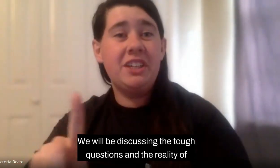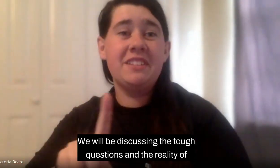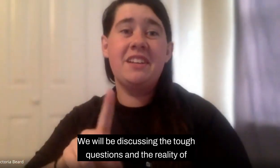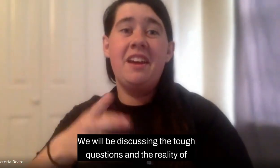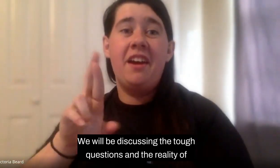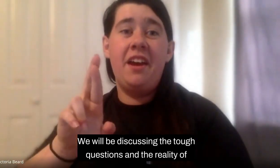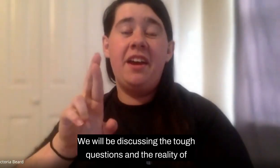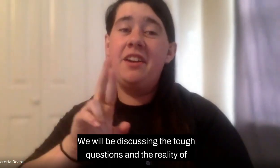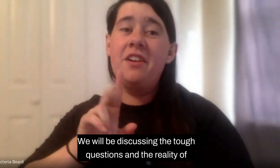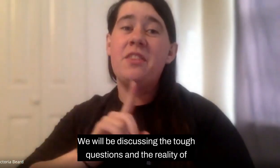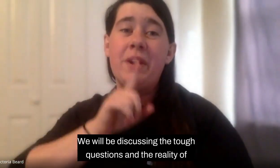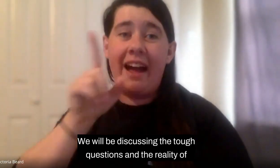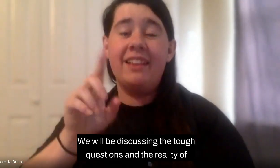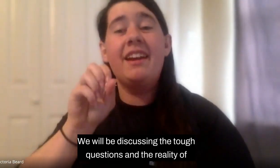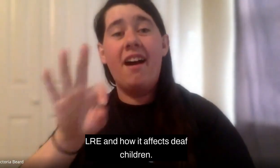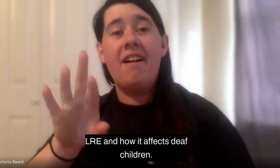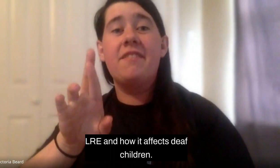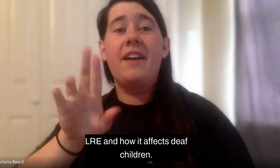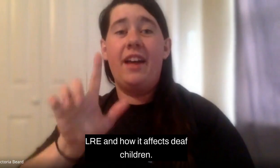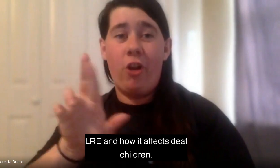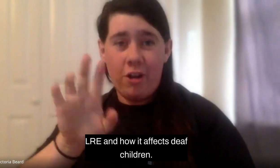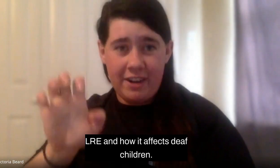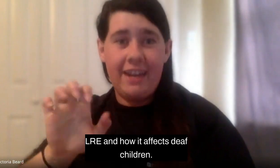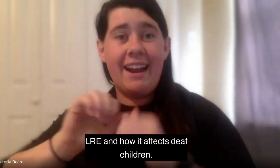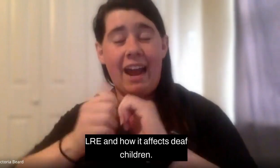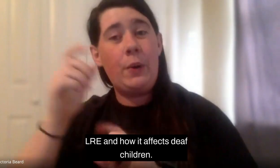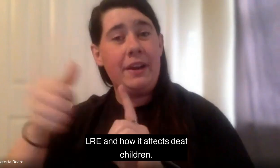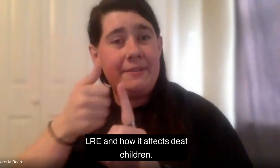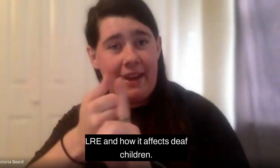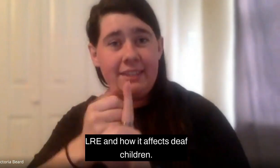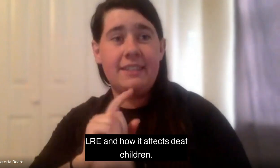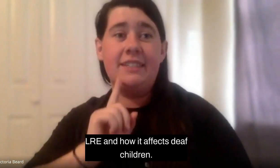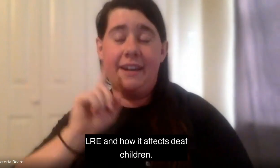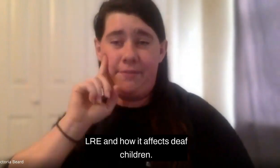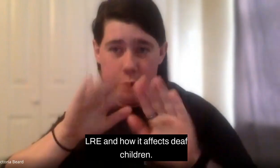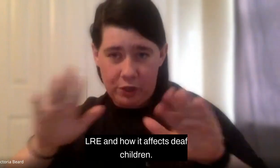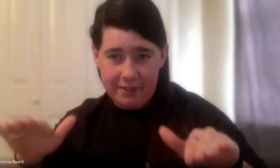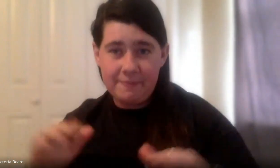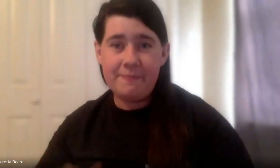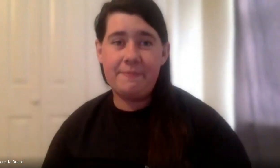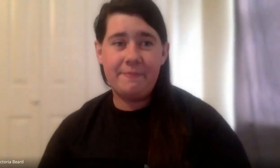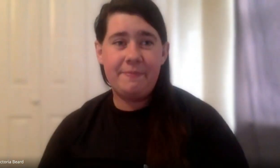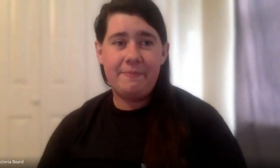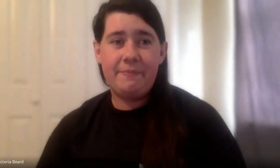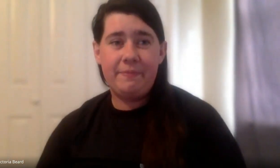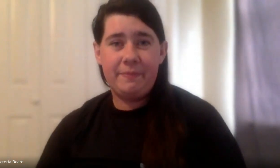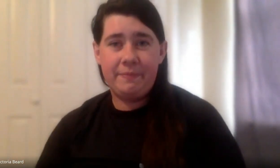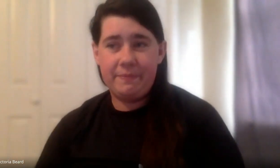and the reality of LRE and how it affects deaf children. I